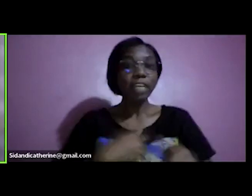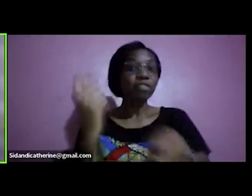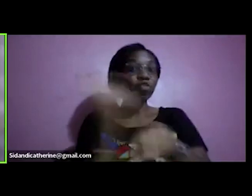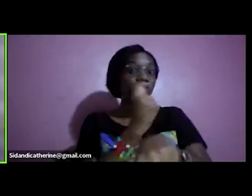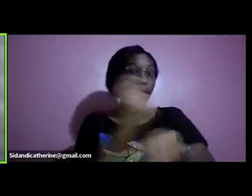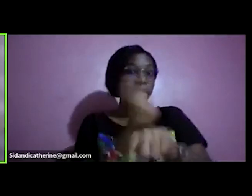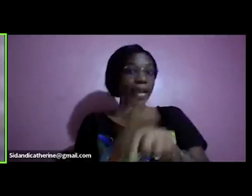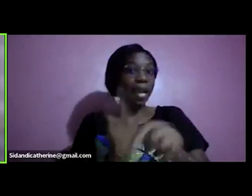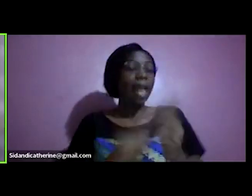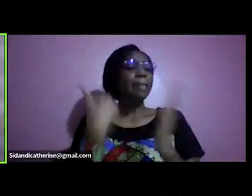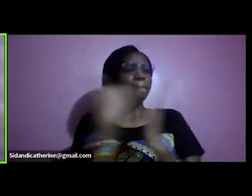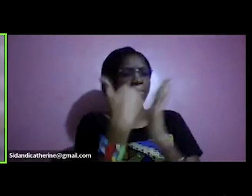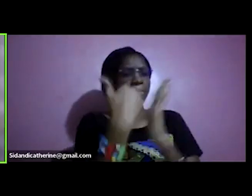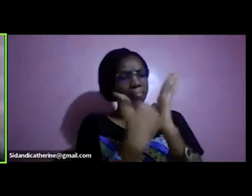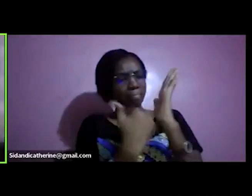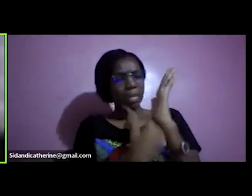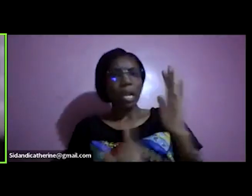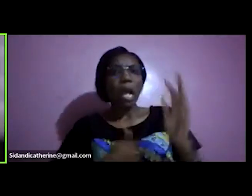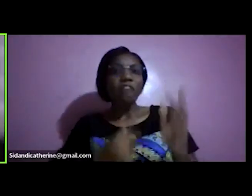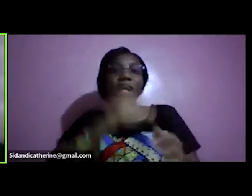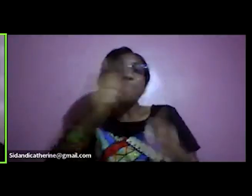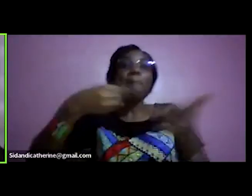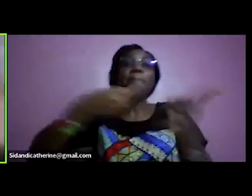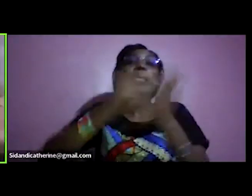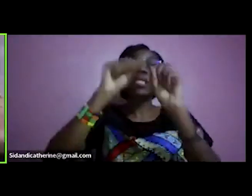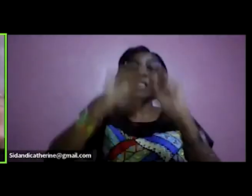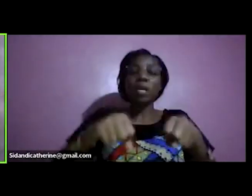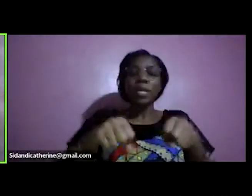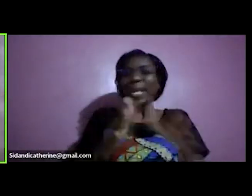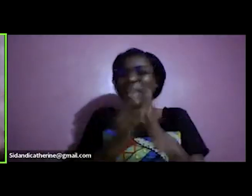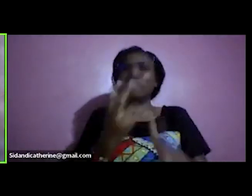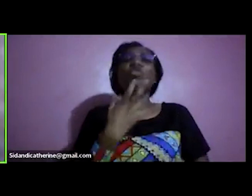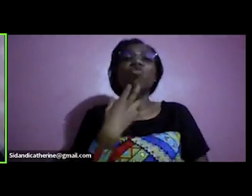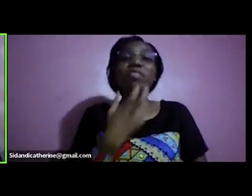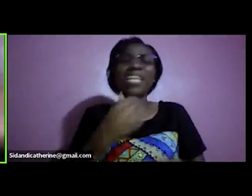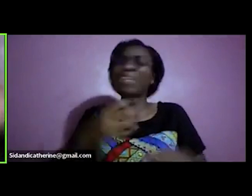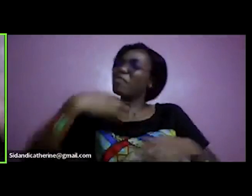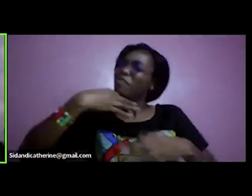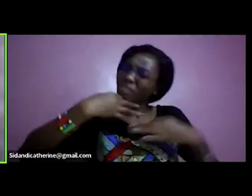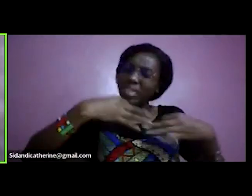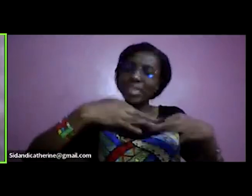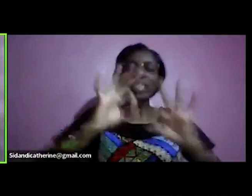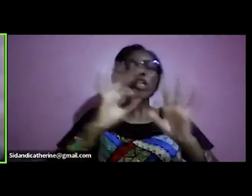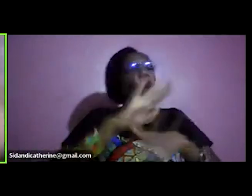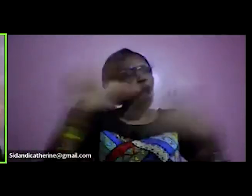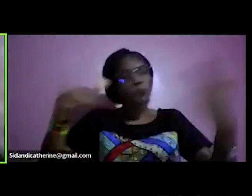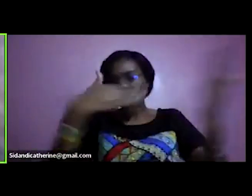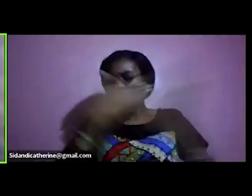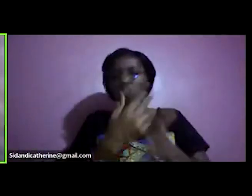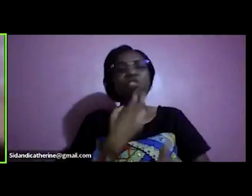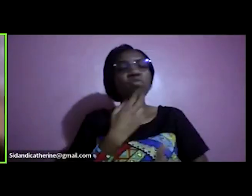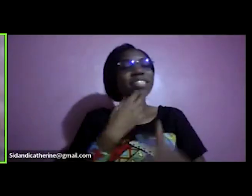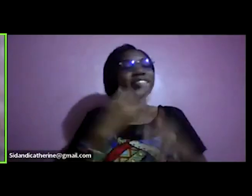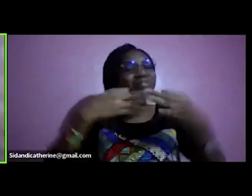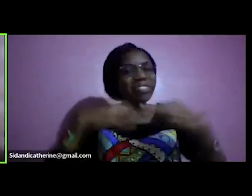both paid sessions and free sessions by the way all our tuesday sessions are free all of them if you see a flyer